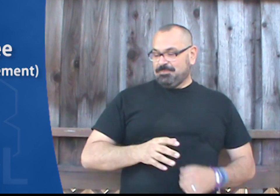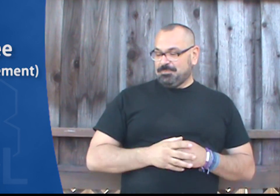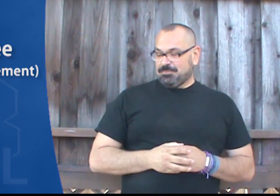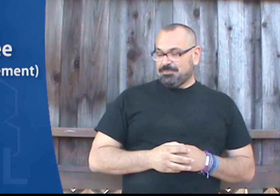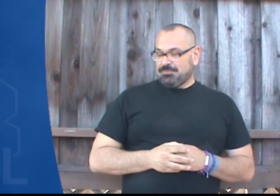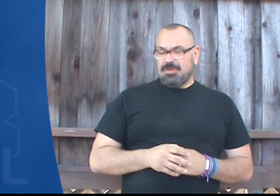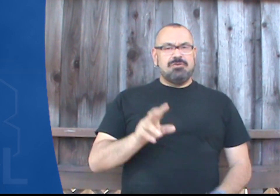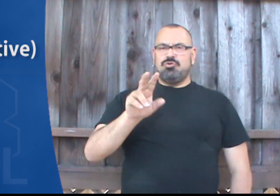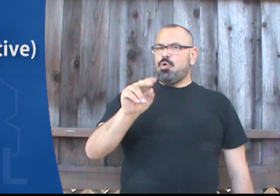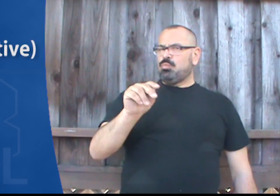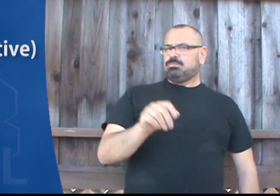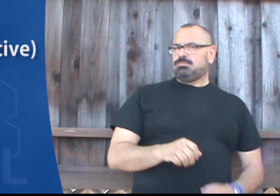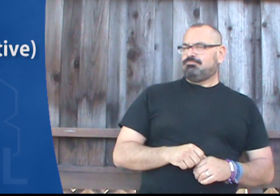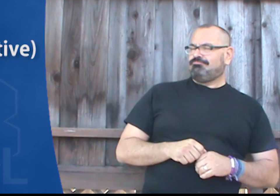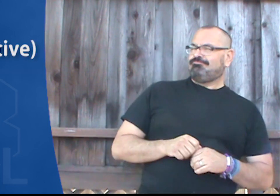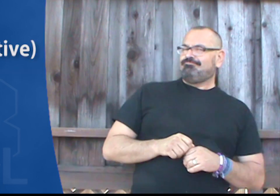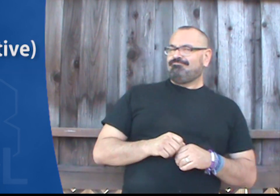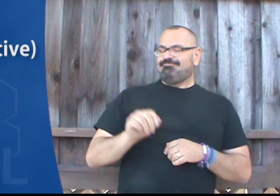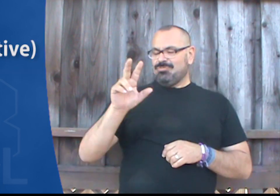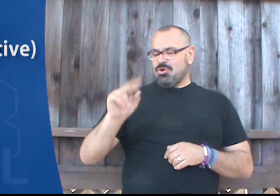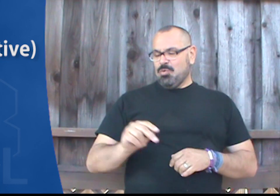no, no.